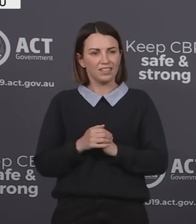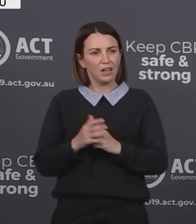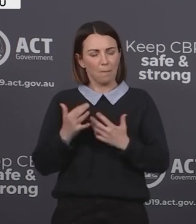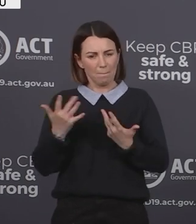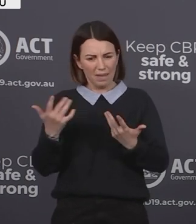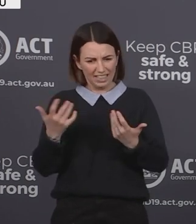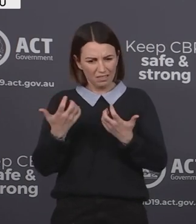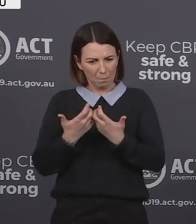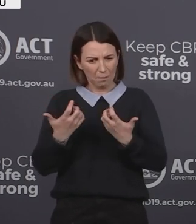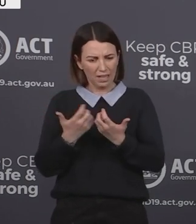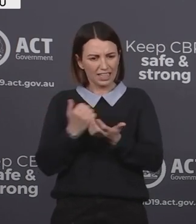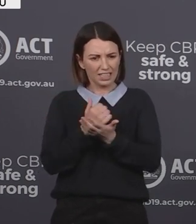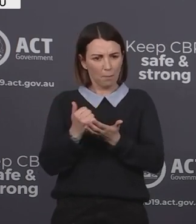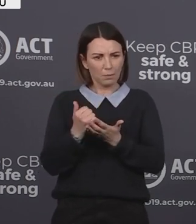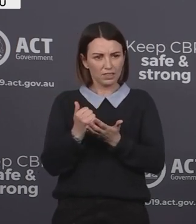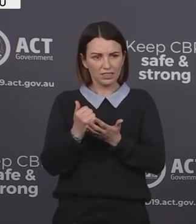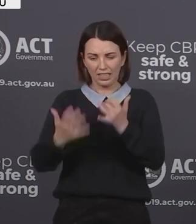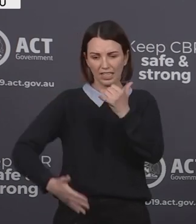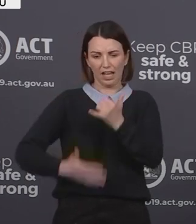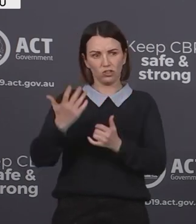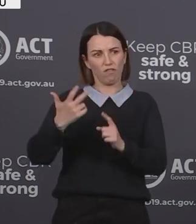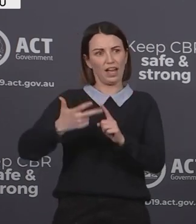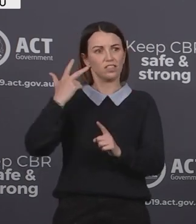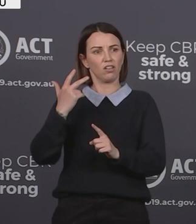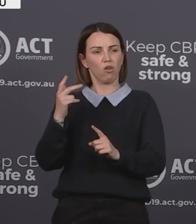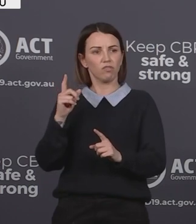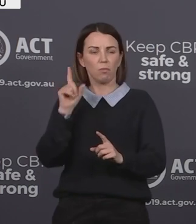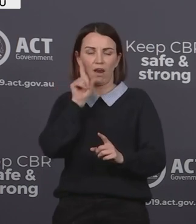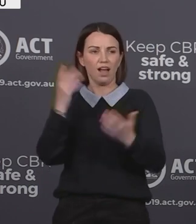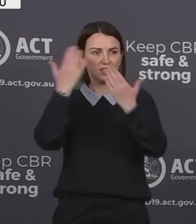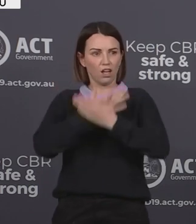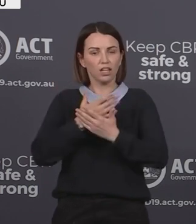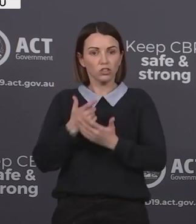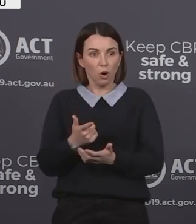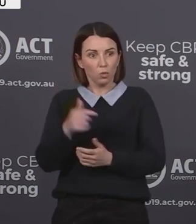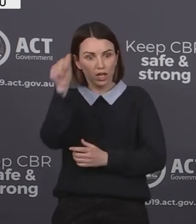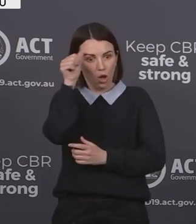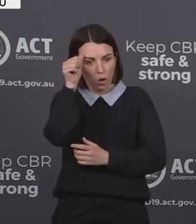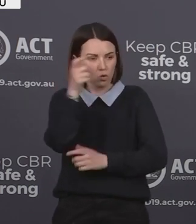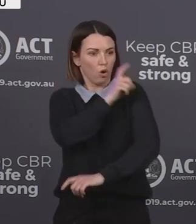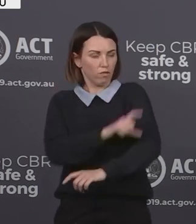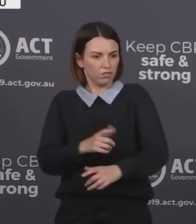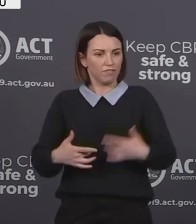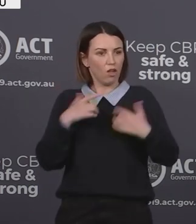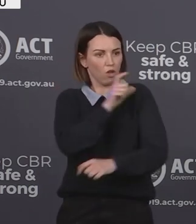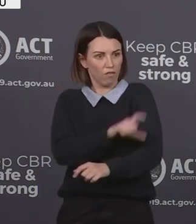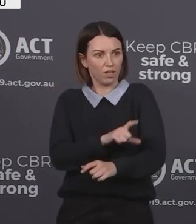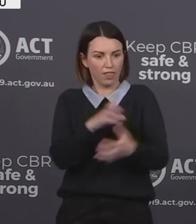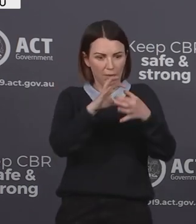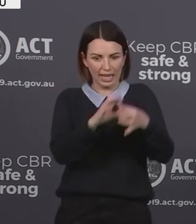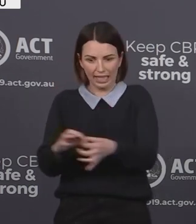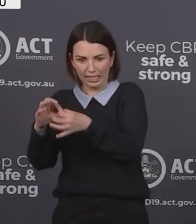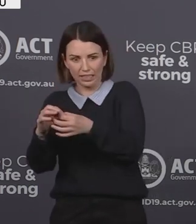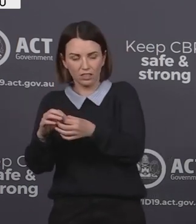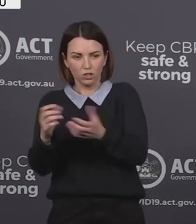today's cases were not notified until late yesterday, so we're confident that more will be able to be linked to known cases or ongoing